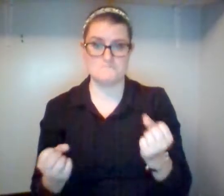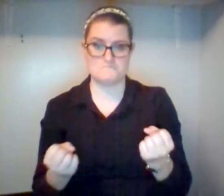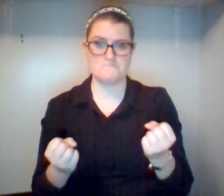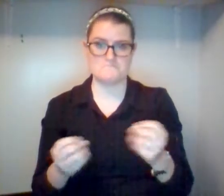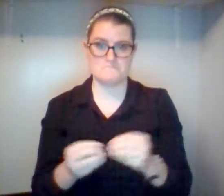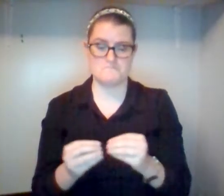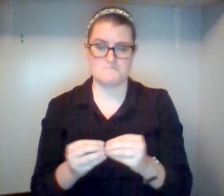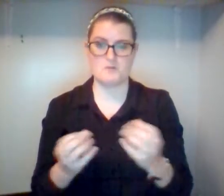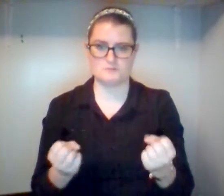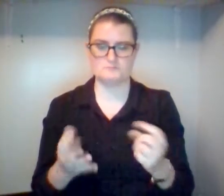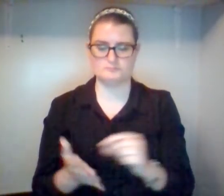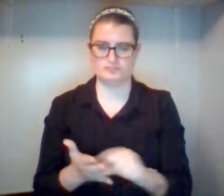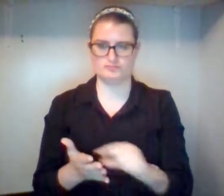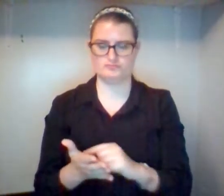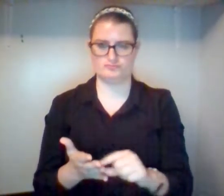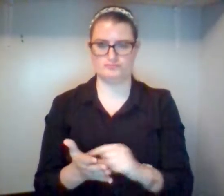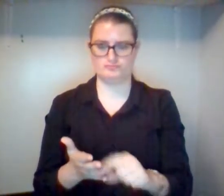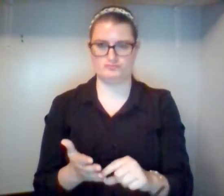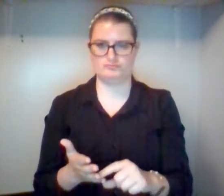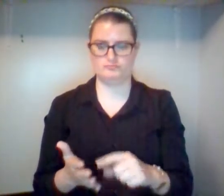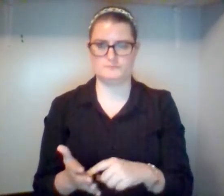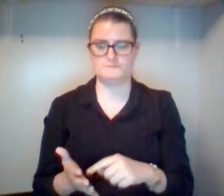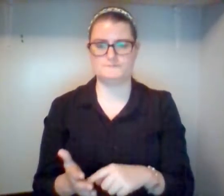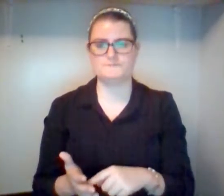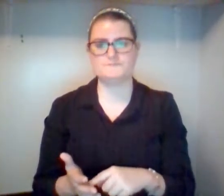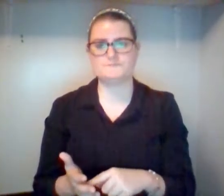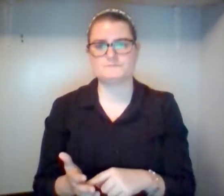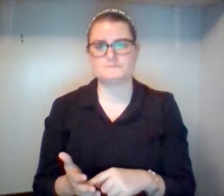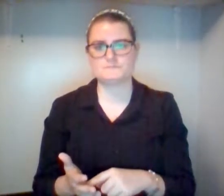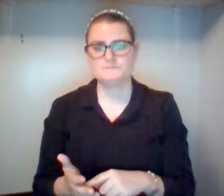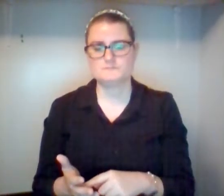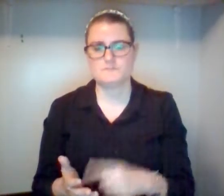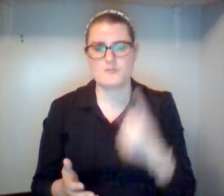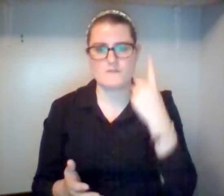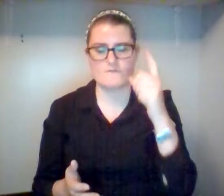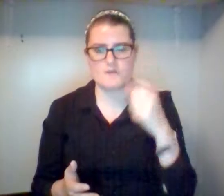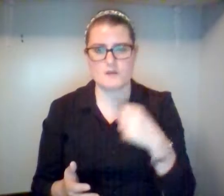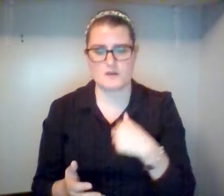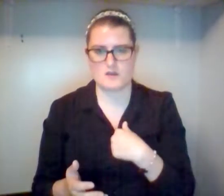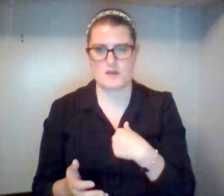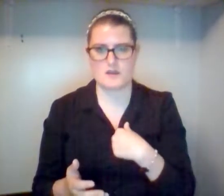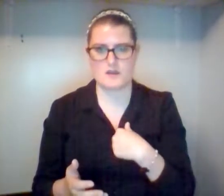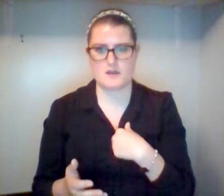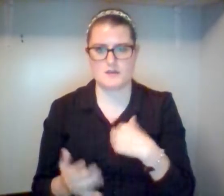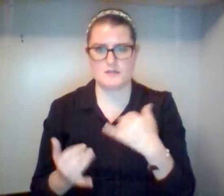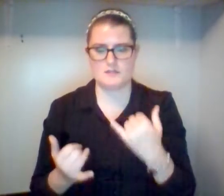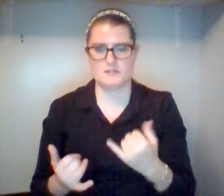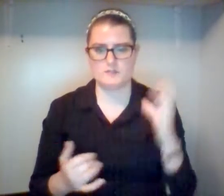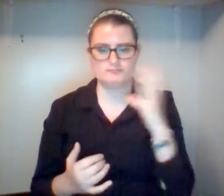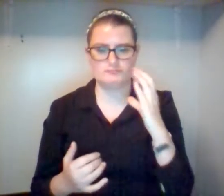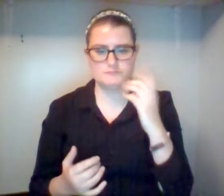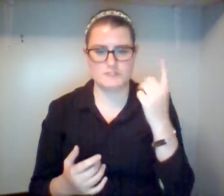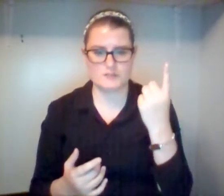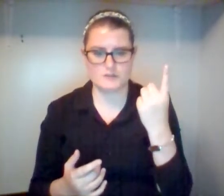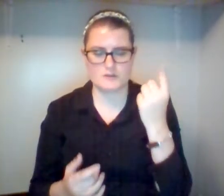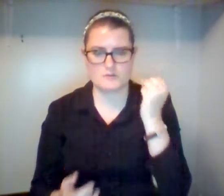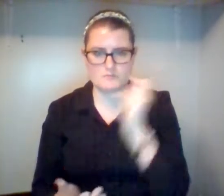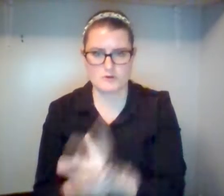This is Galatians 1.10 For I, am I now seeking the approval of man or of God?